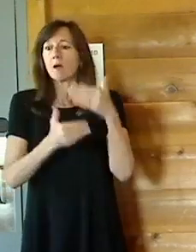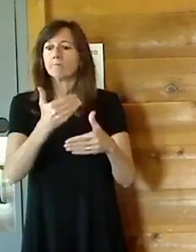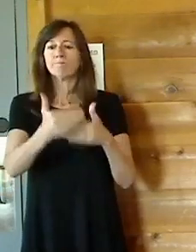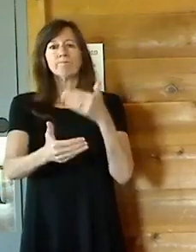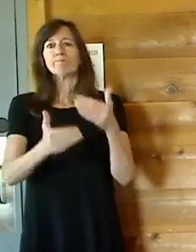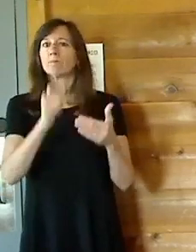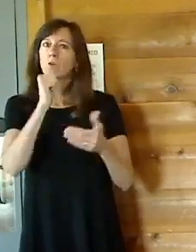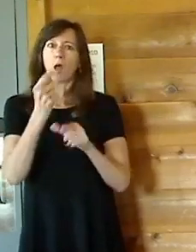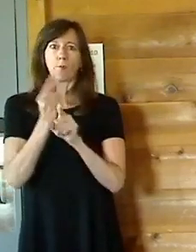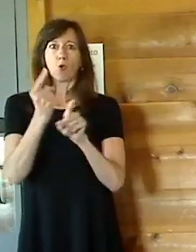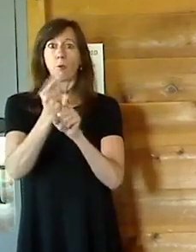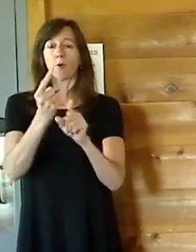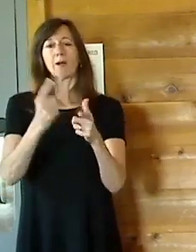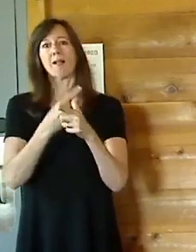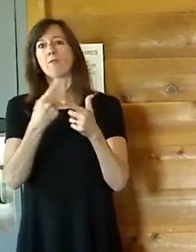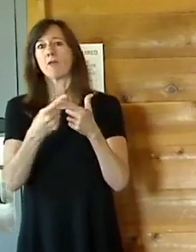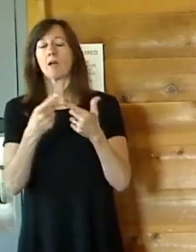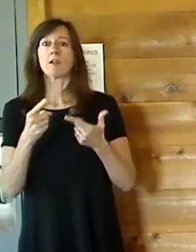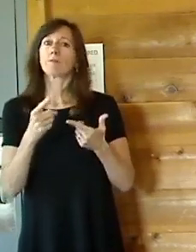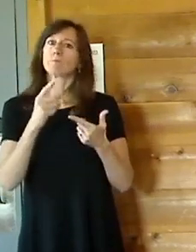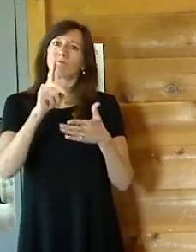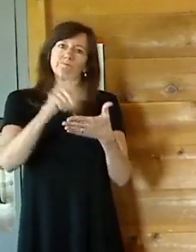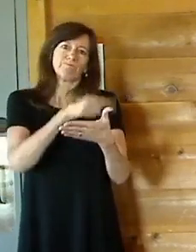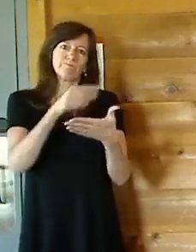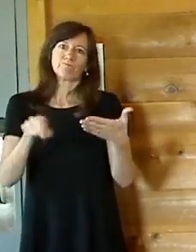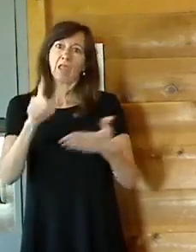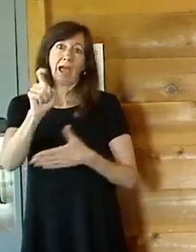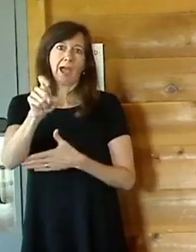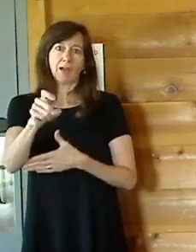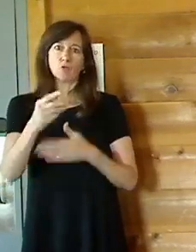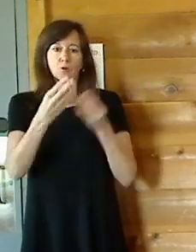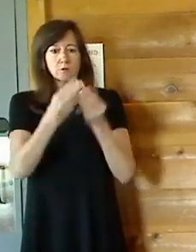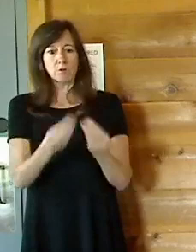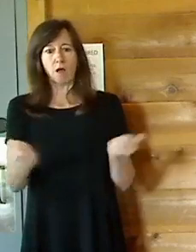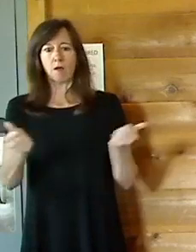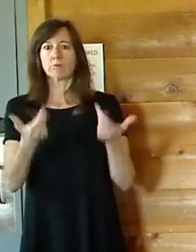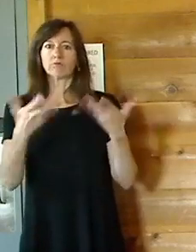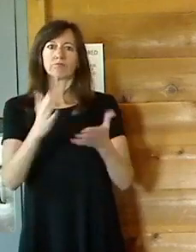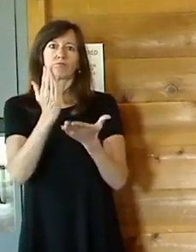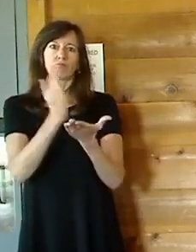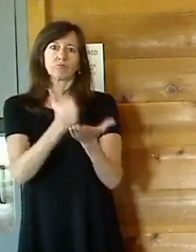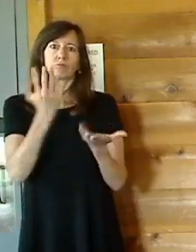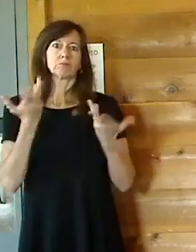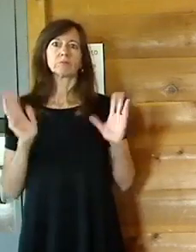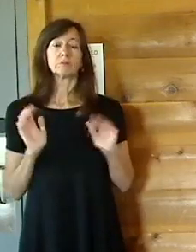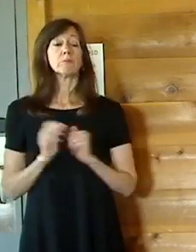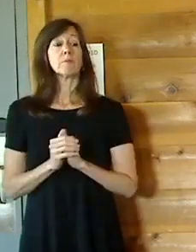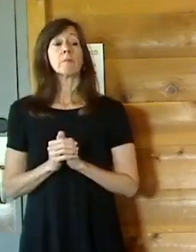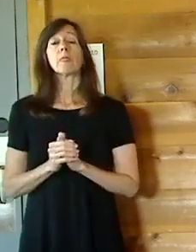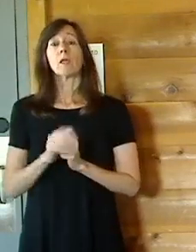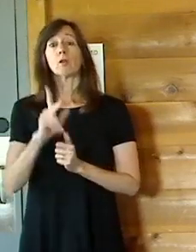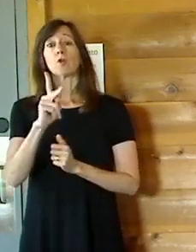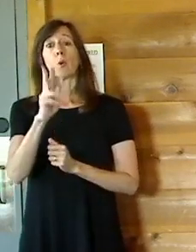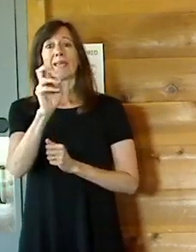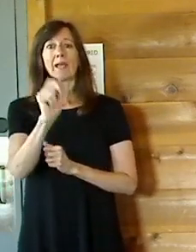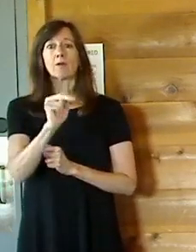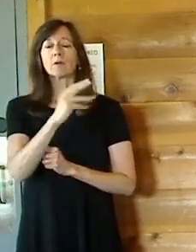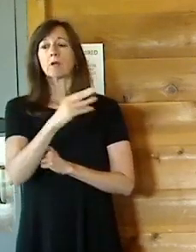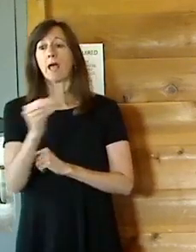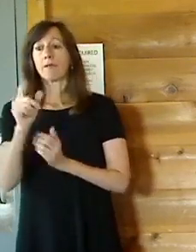ineligible and dissolved. But to Karen's point, yes, what they're saying and what the county attorney is saying is